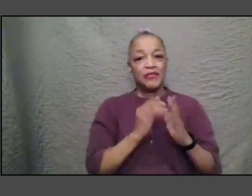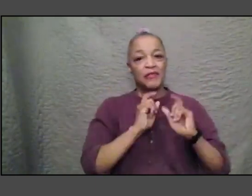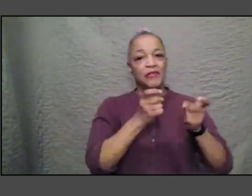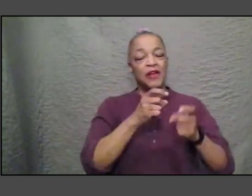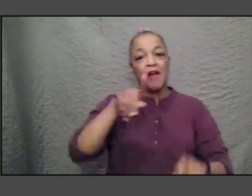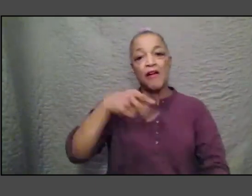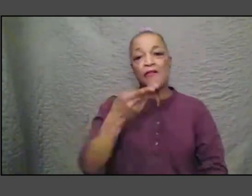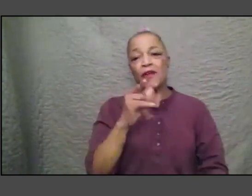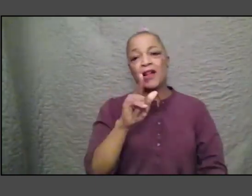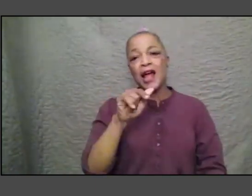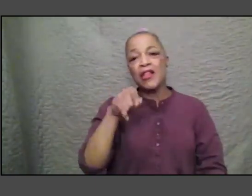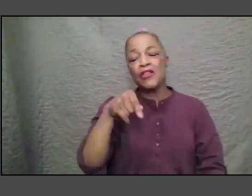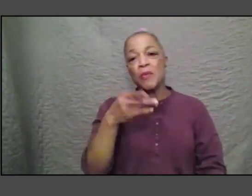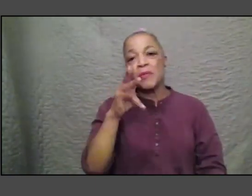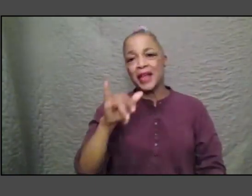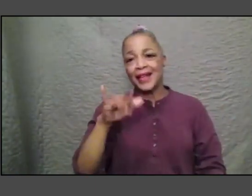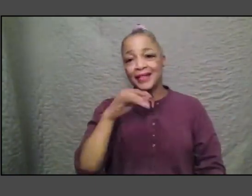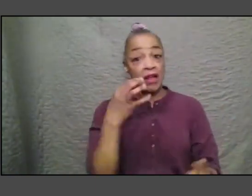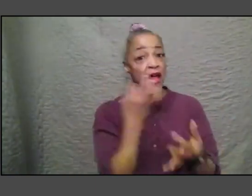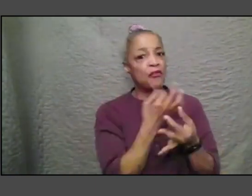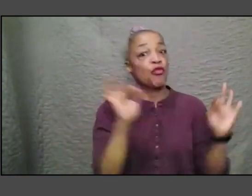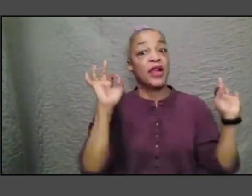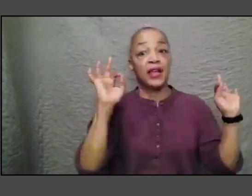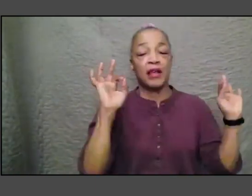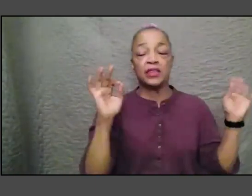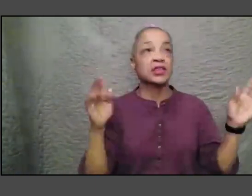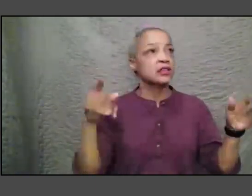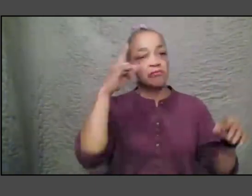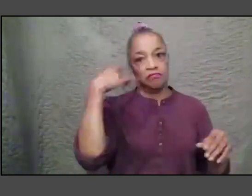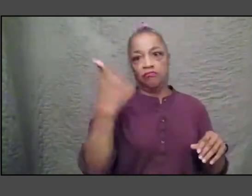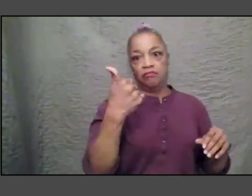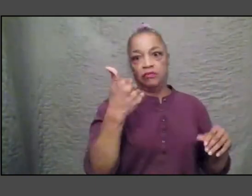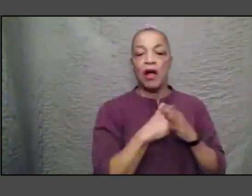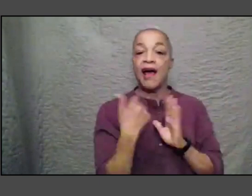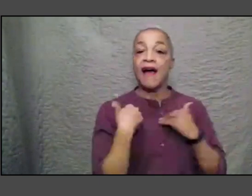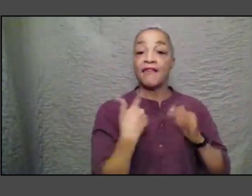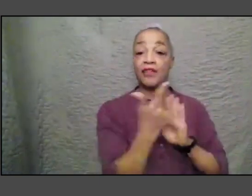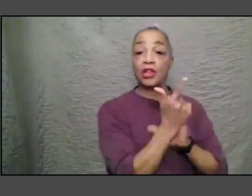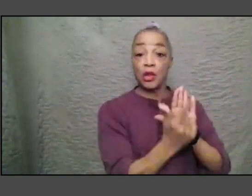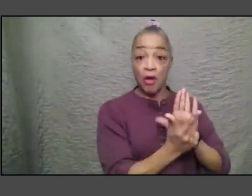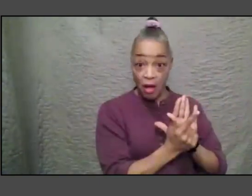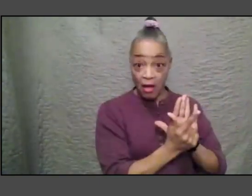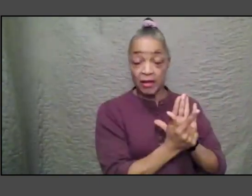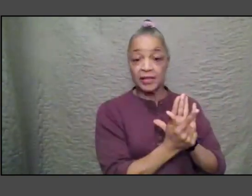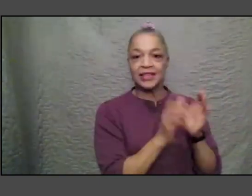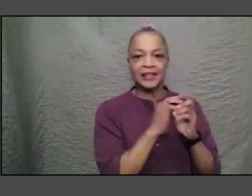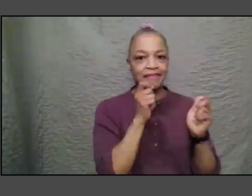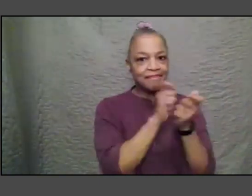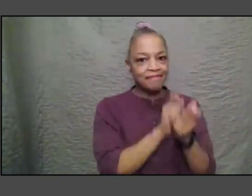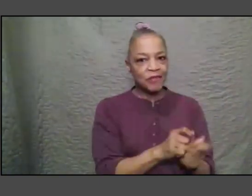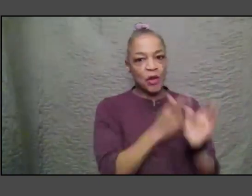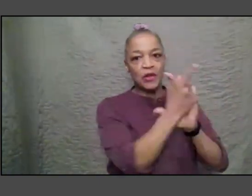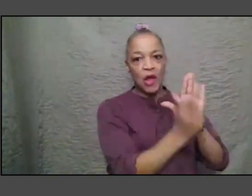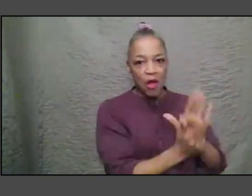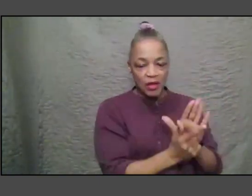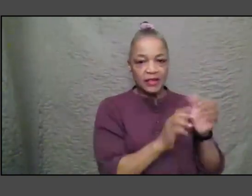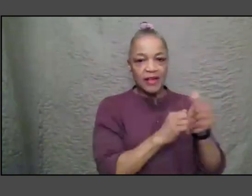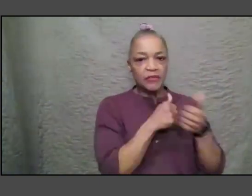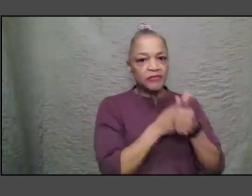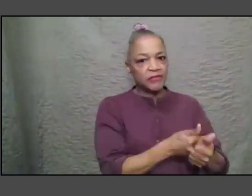laws it is governed the laws are uh you know very particular you have to follow them but if we have a